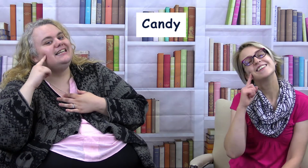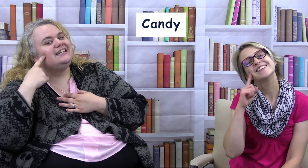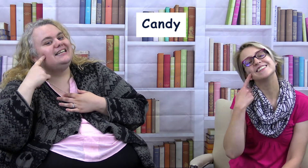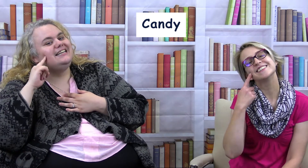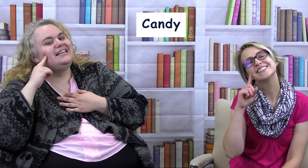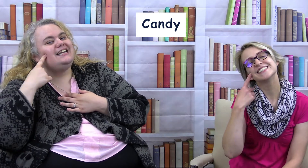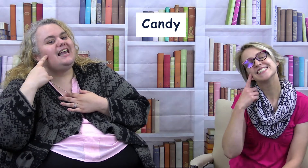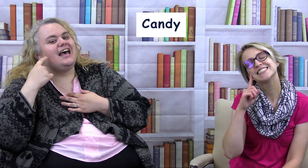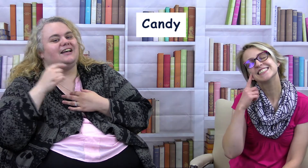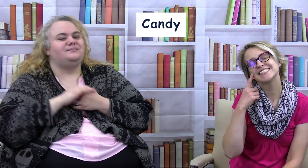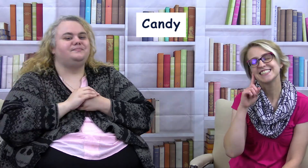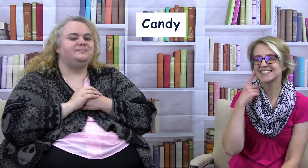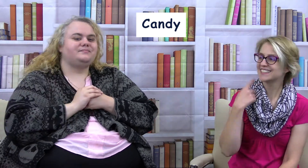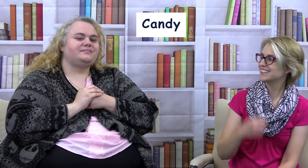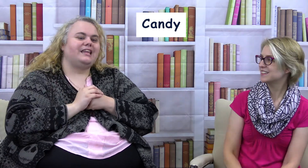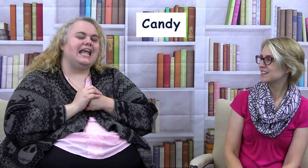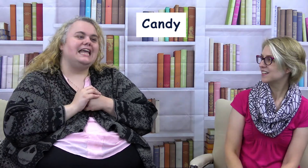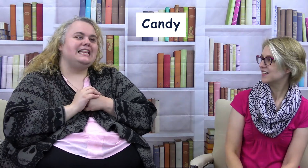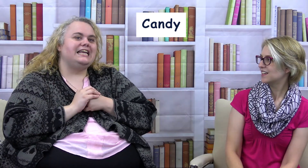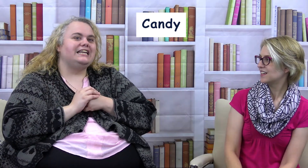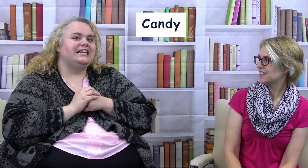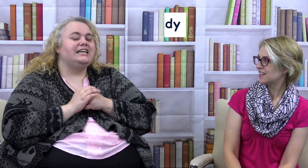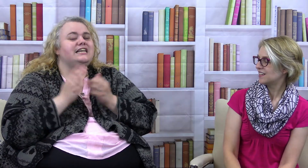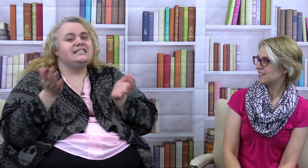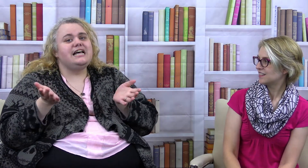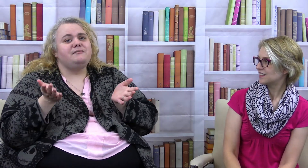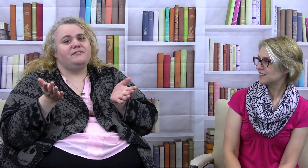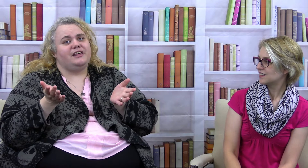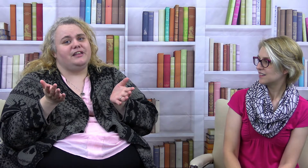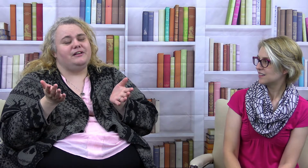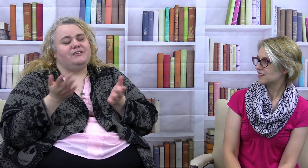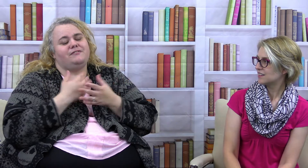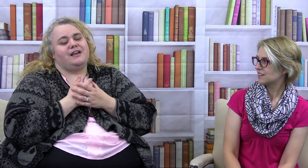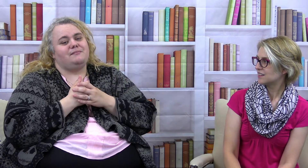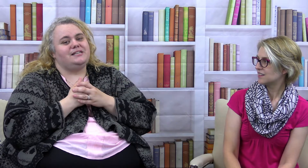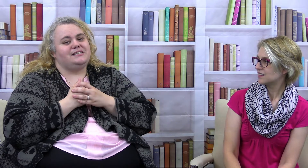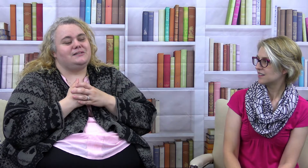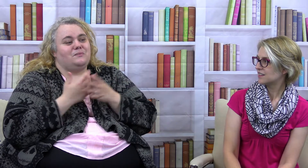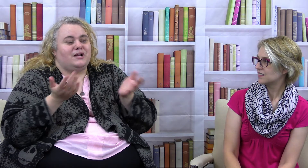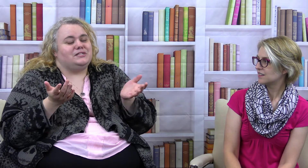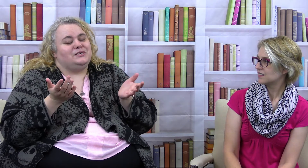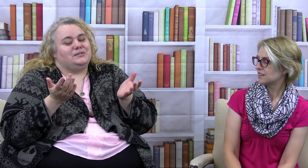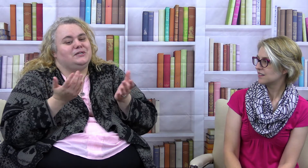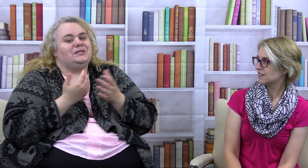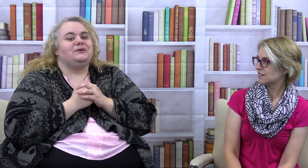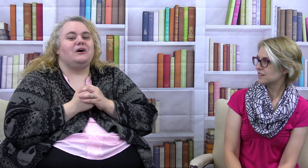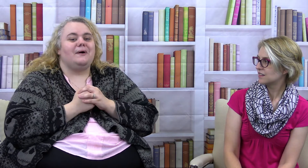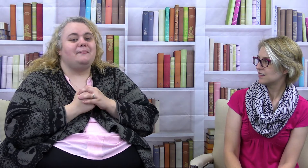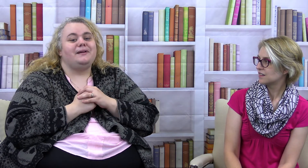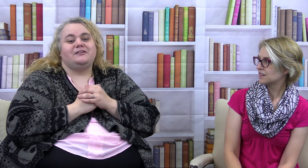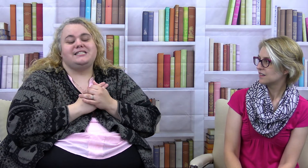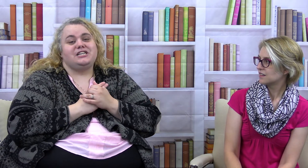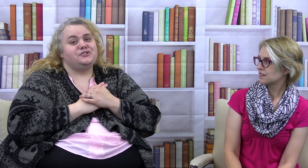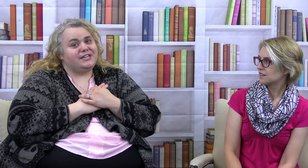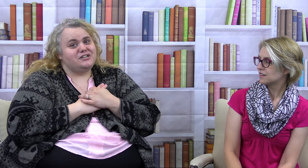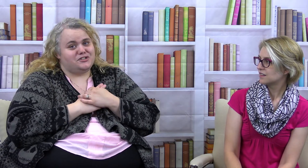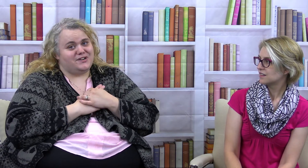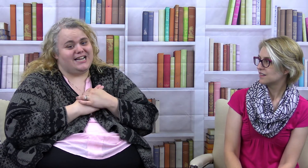yeah. And then some of you if your family wants you to you'll go up and you'll say trick or treat.